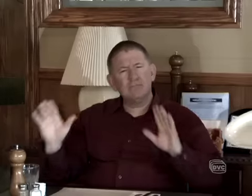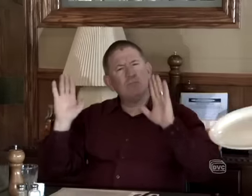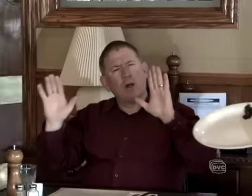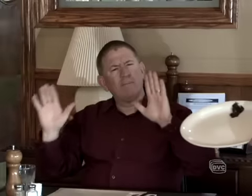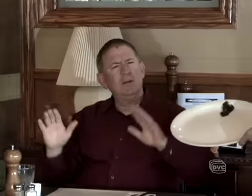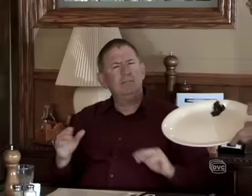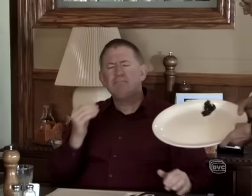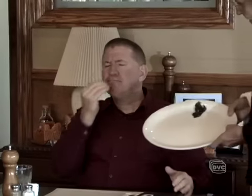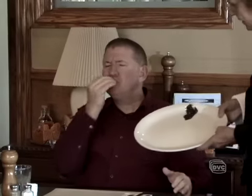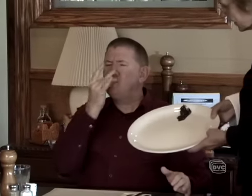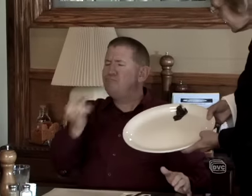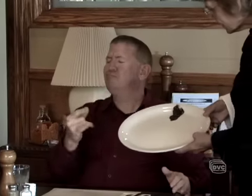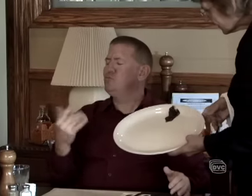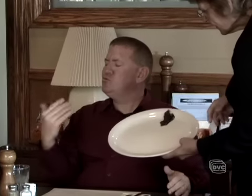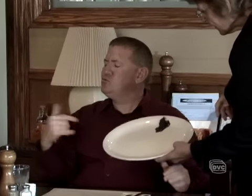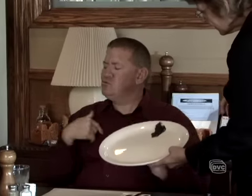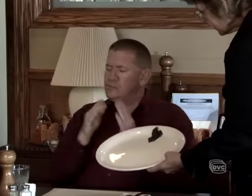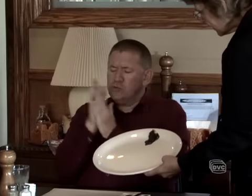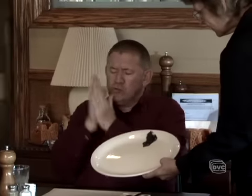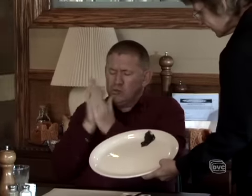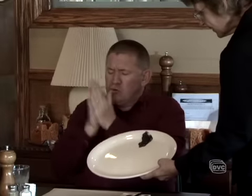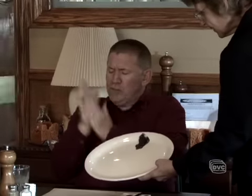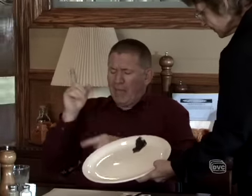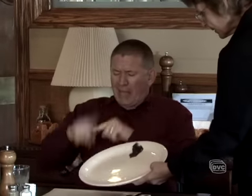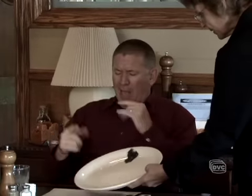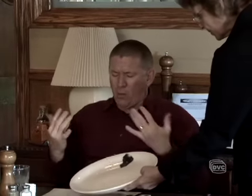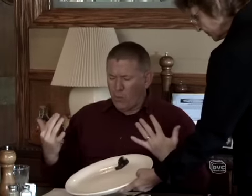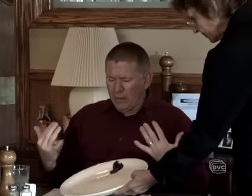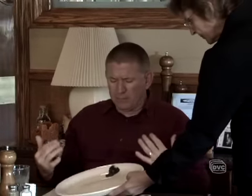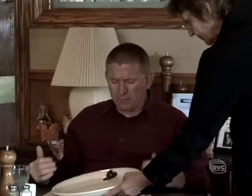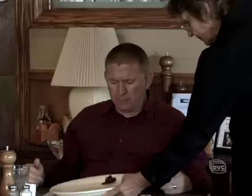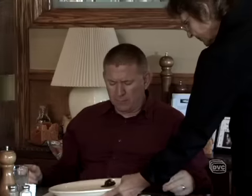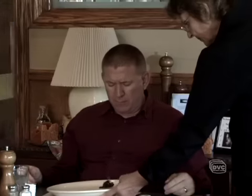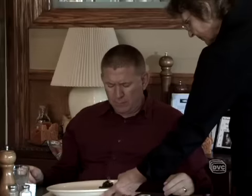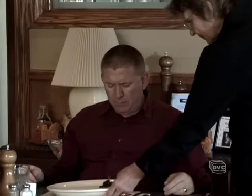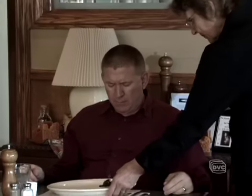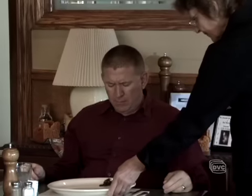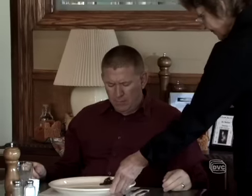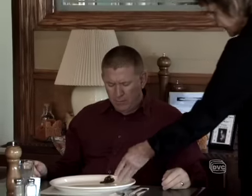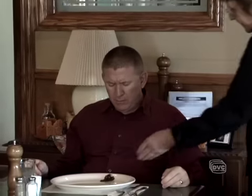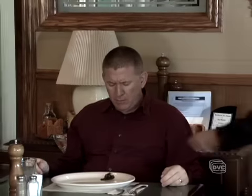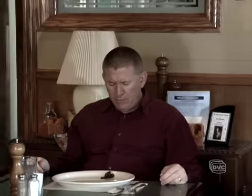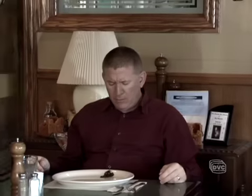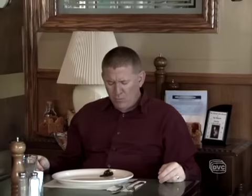I just love this place. The food is so good. And I can't wait for my food. Wait a minute.